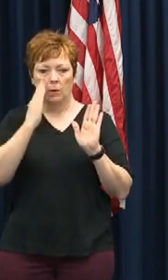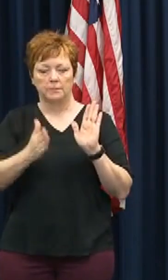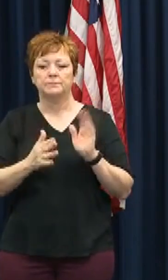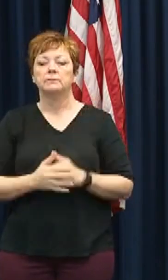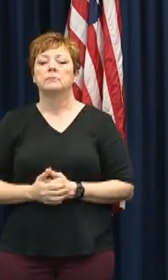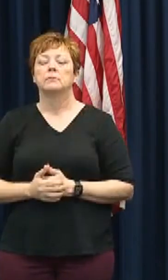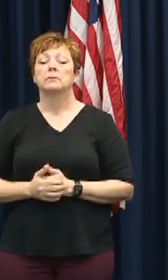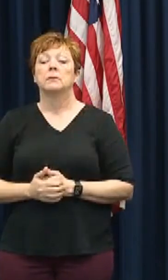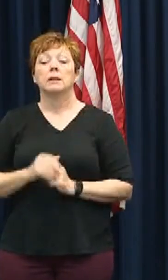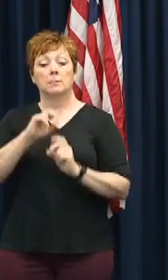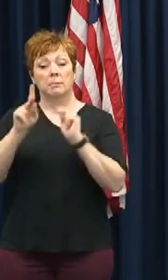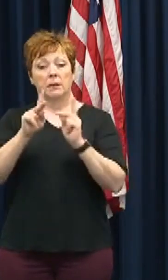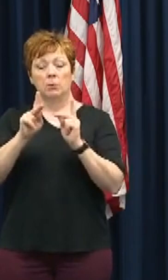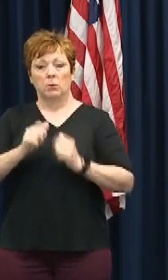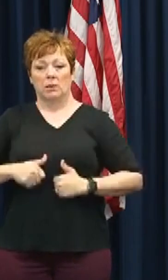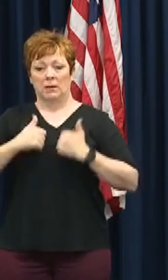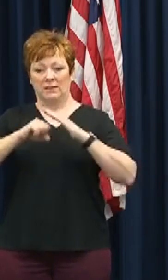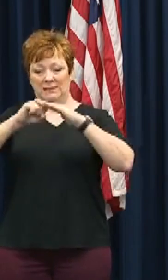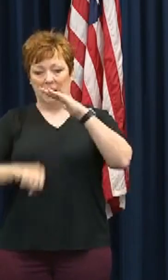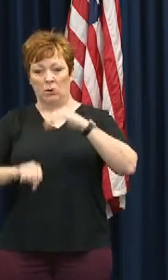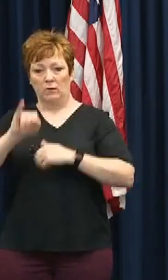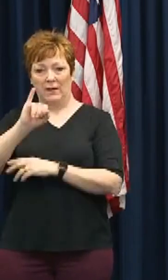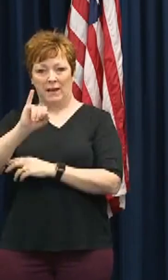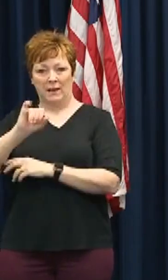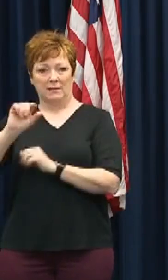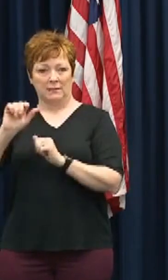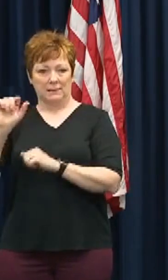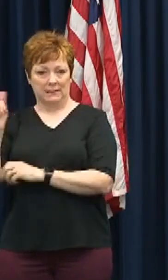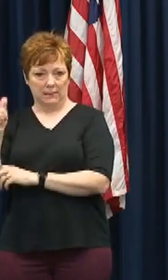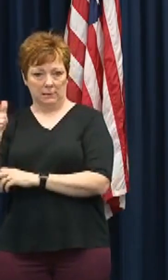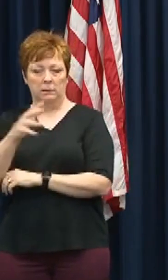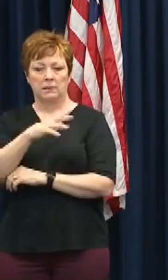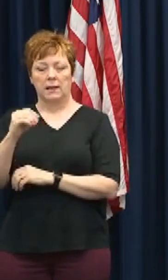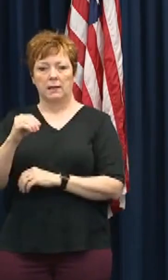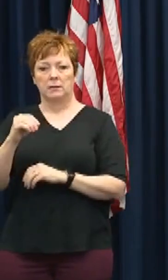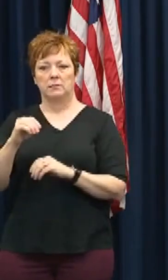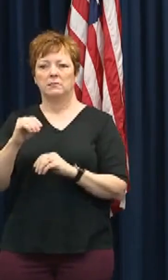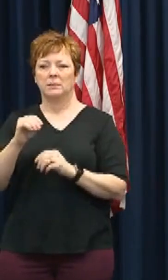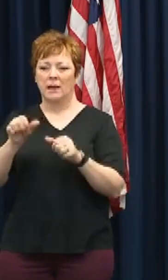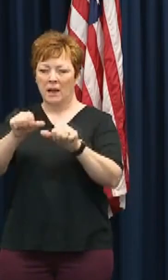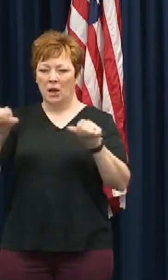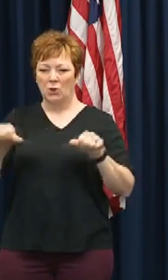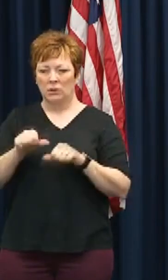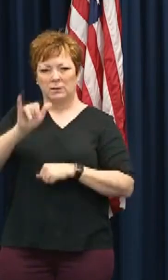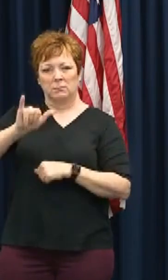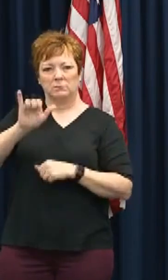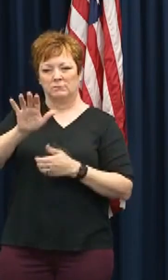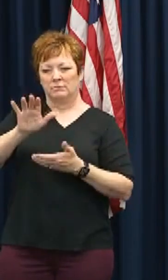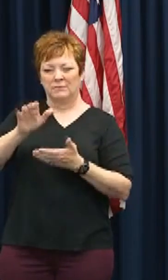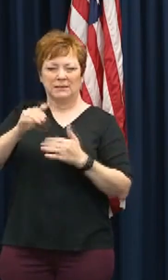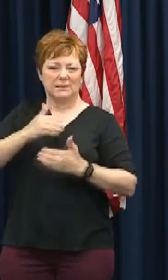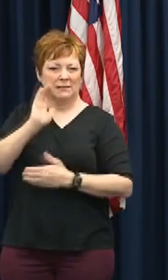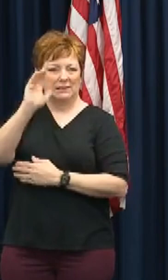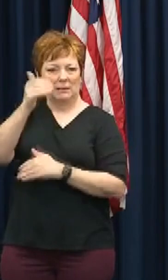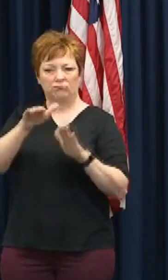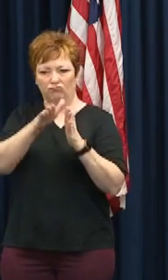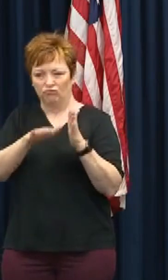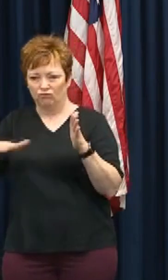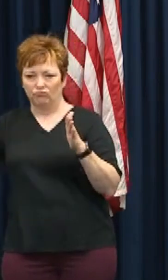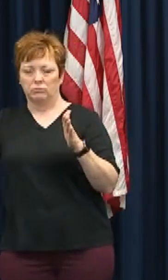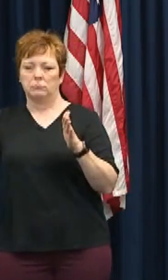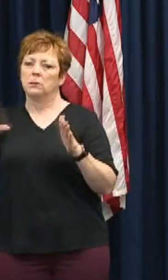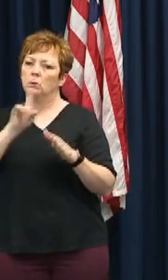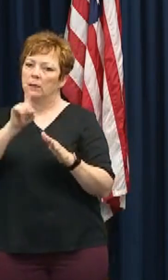living south of I-10 and in low-lying areas, I urge you in the strongest way possible to